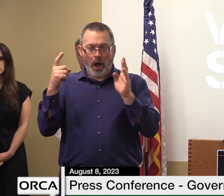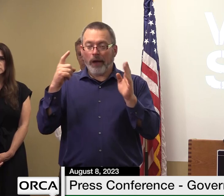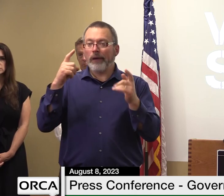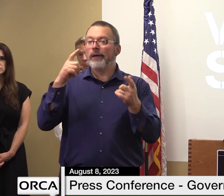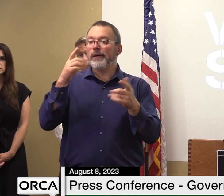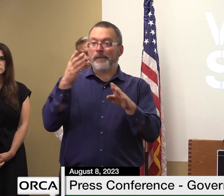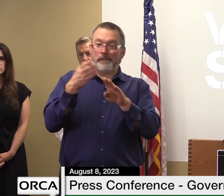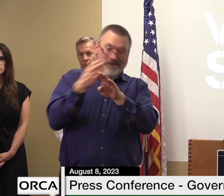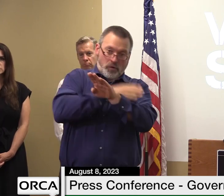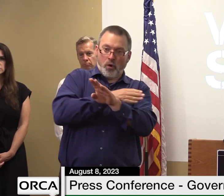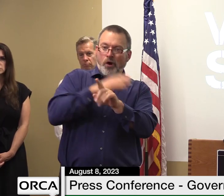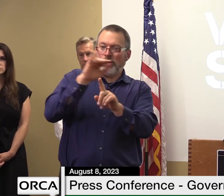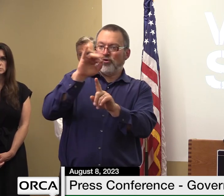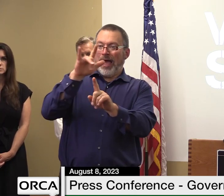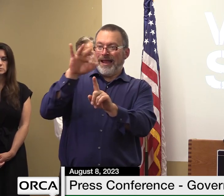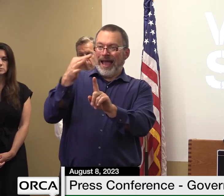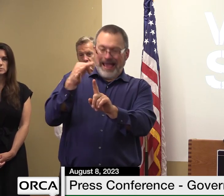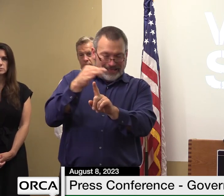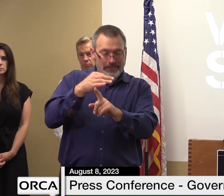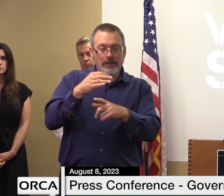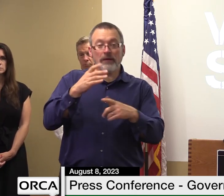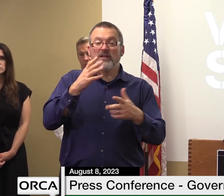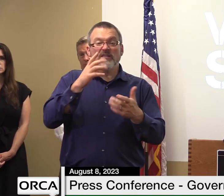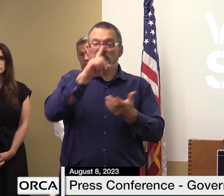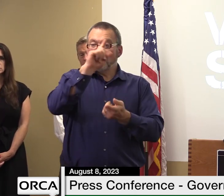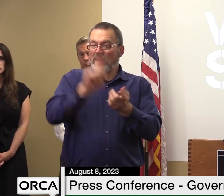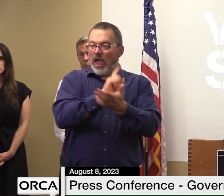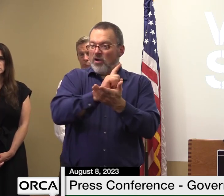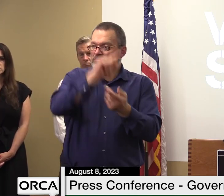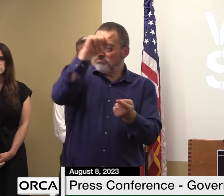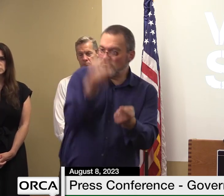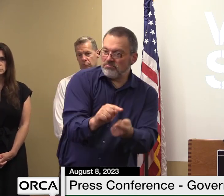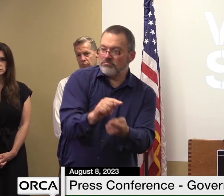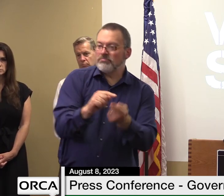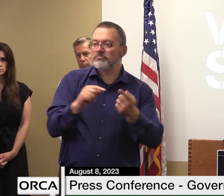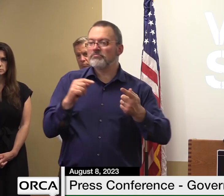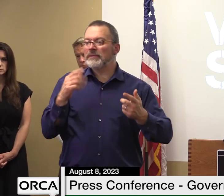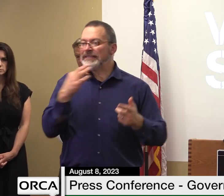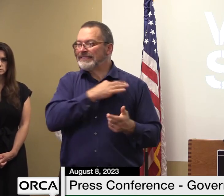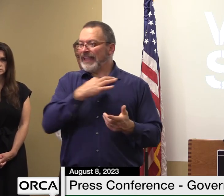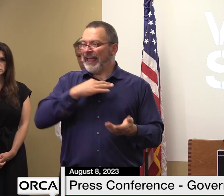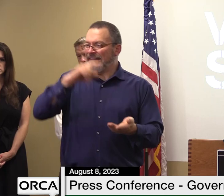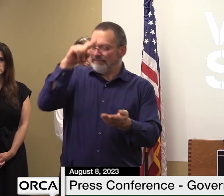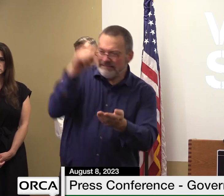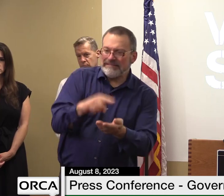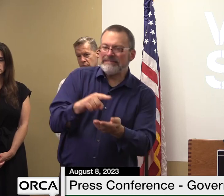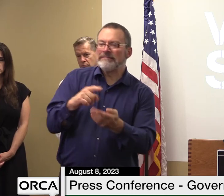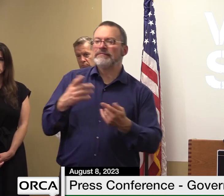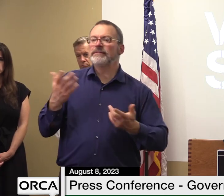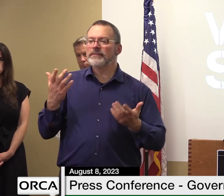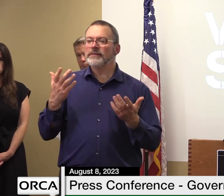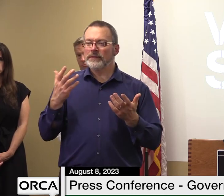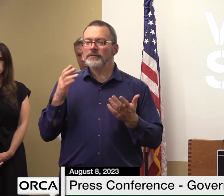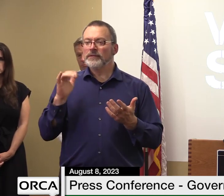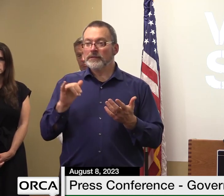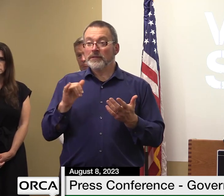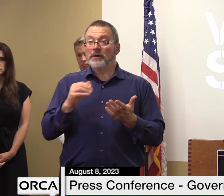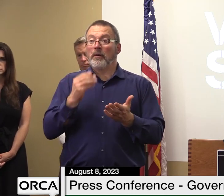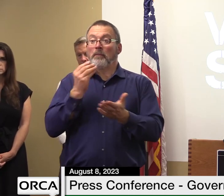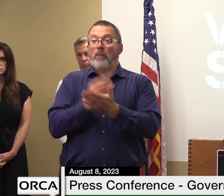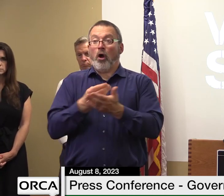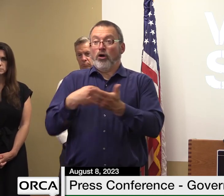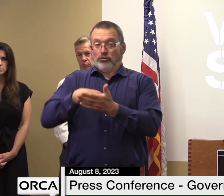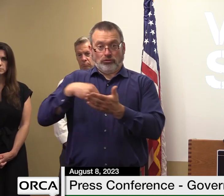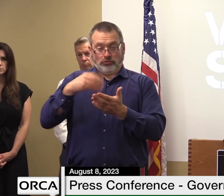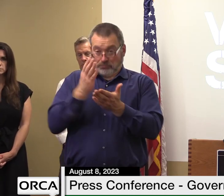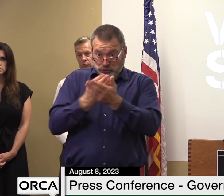uh due to a lack of funding roughly 90 percent of um 211's budget comes from state contracts